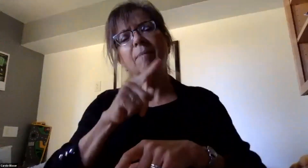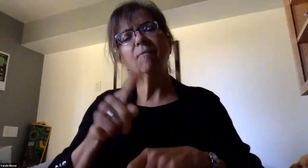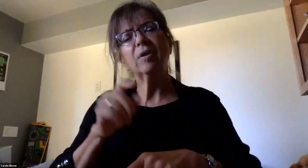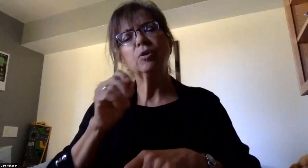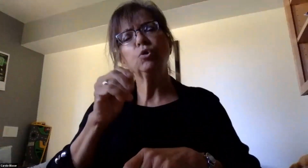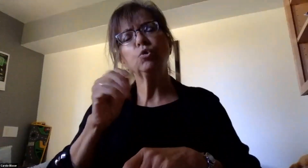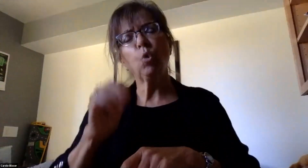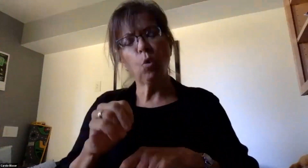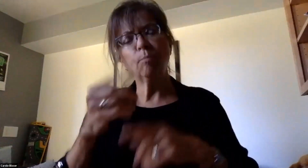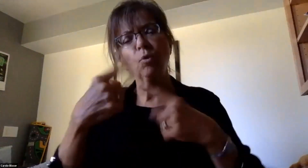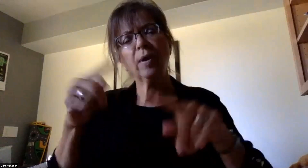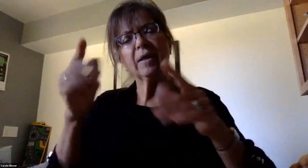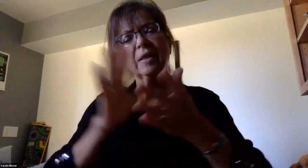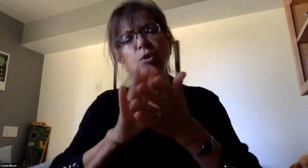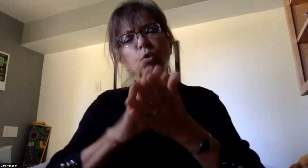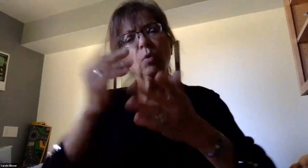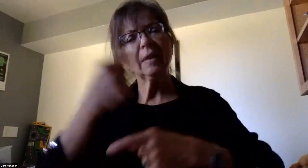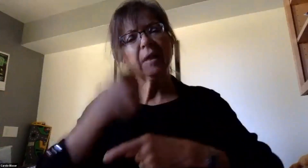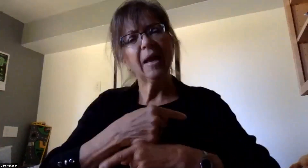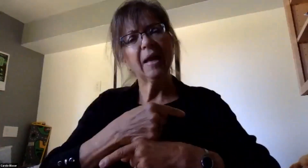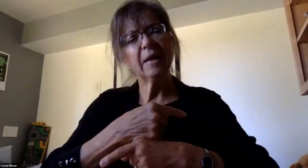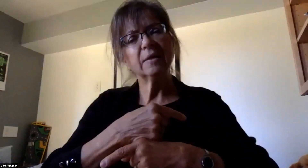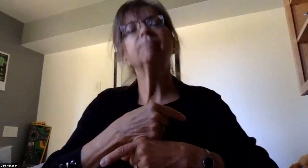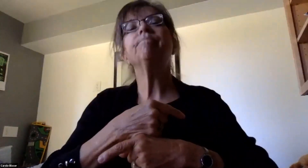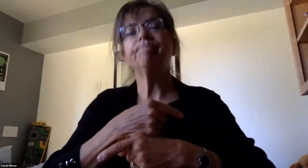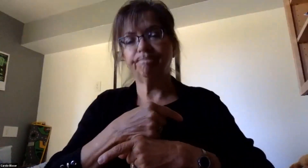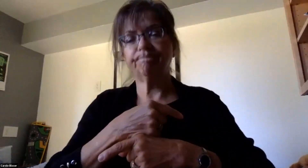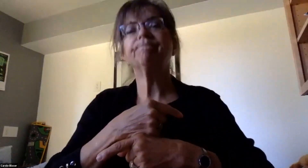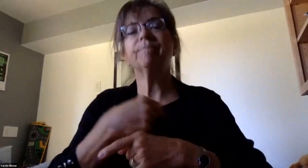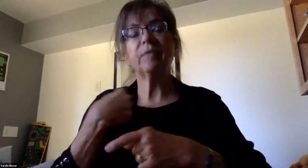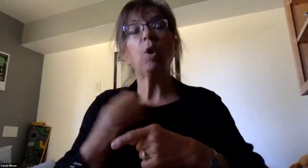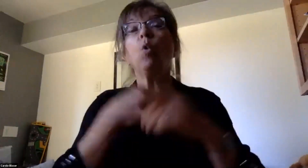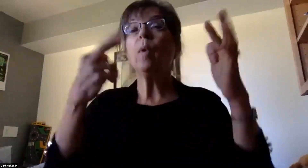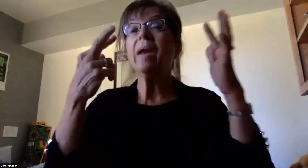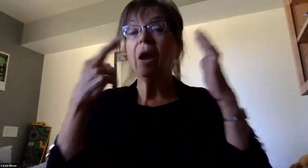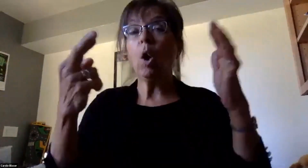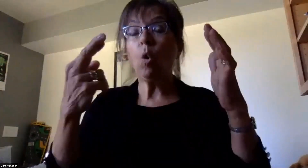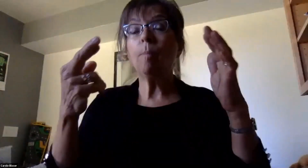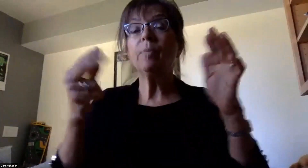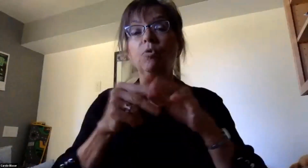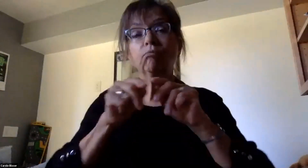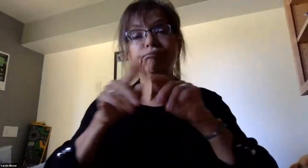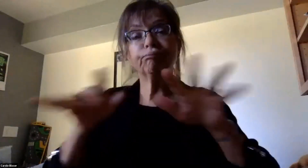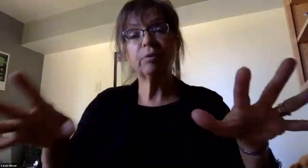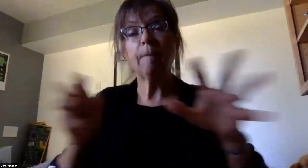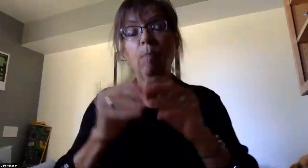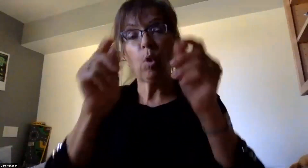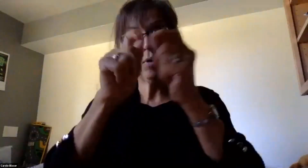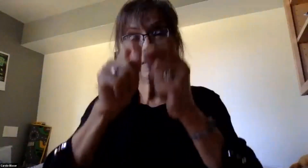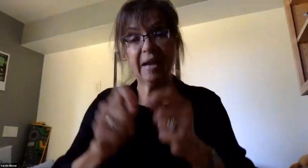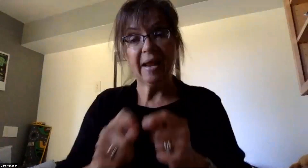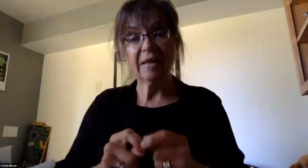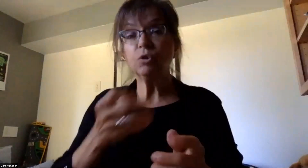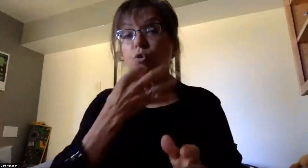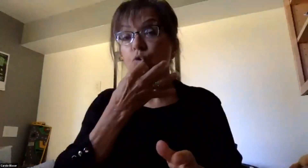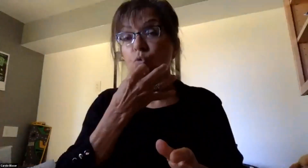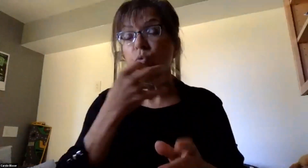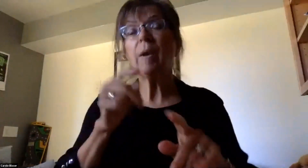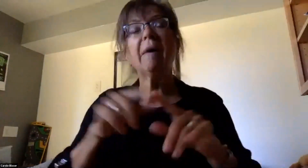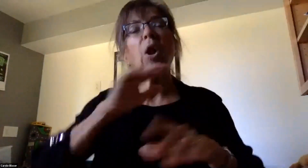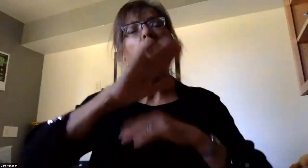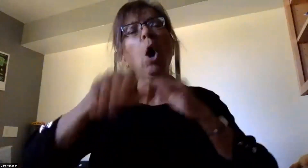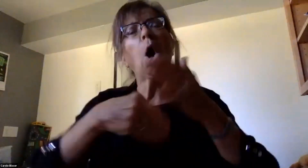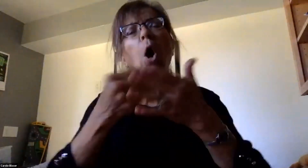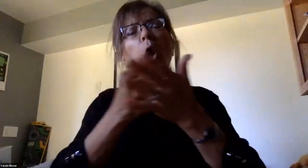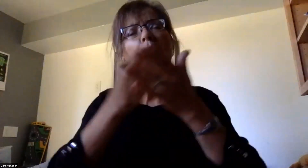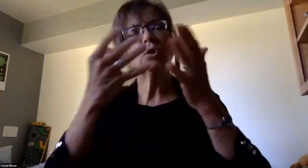during school days? Yes, it is our hope to release more details and plans in the coming days, but all of our students in